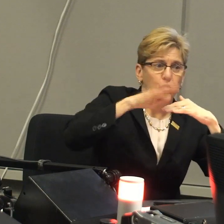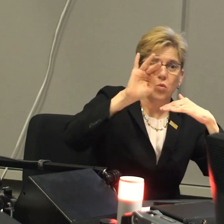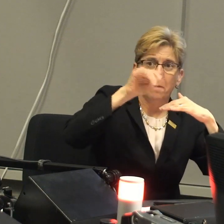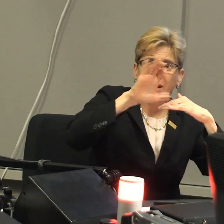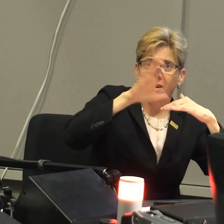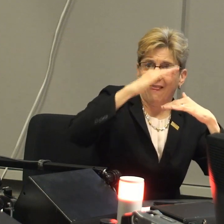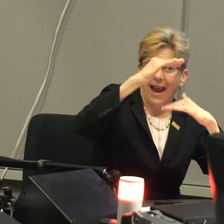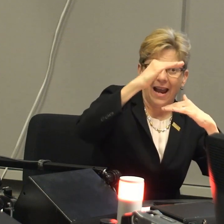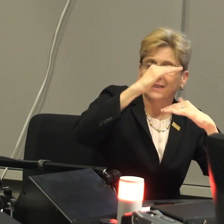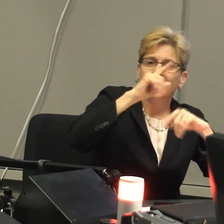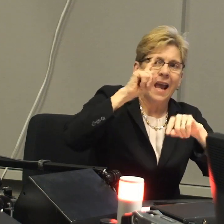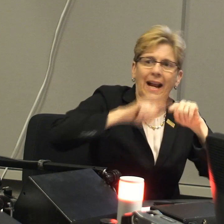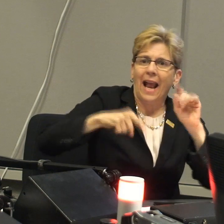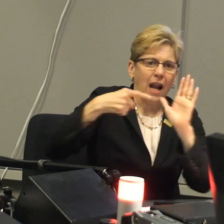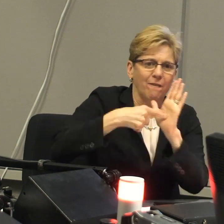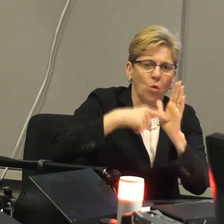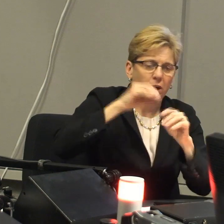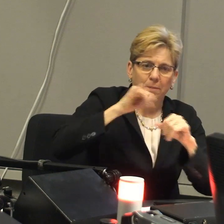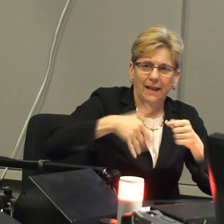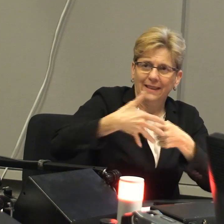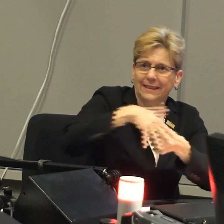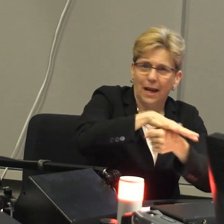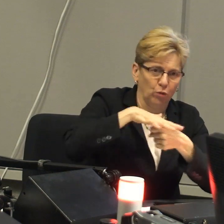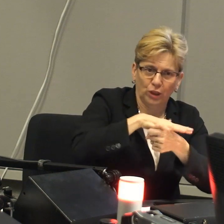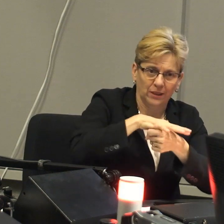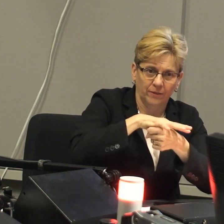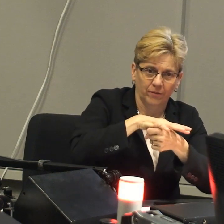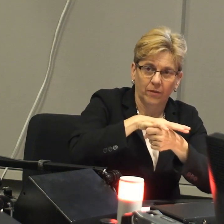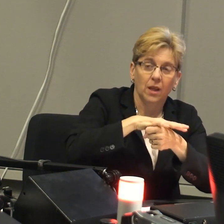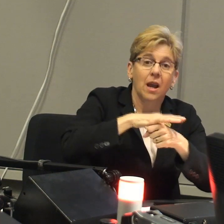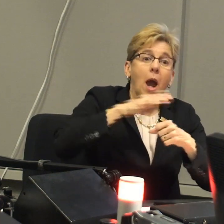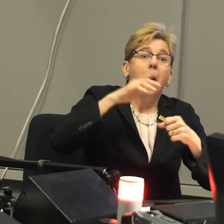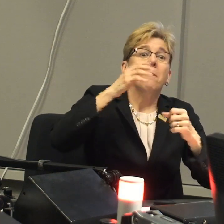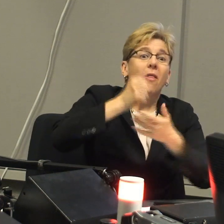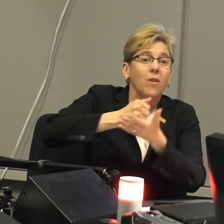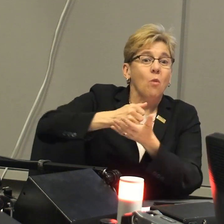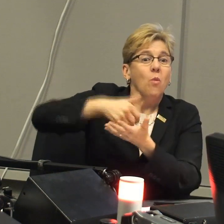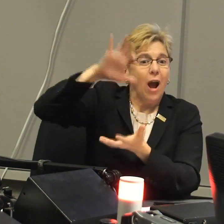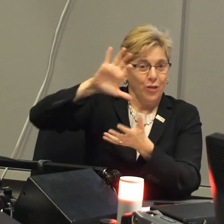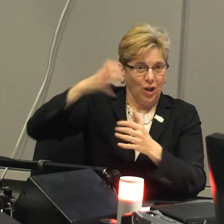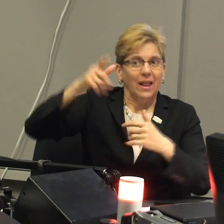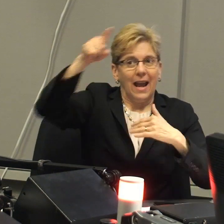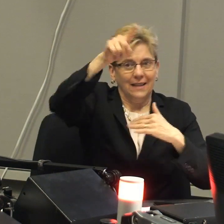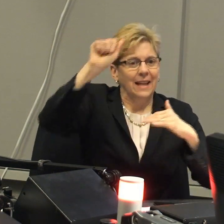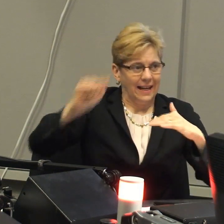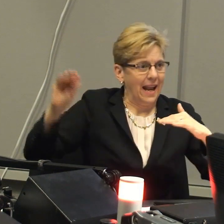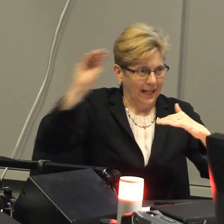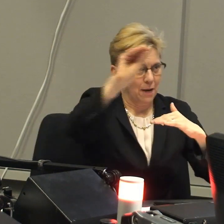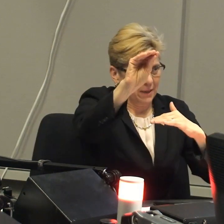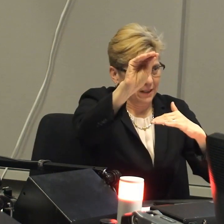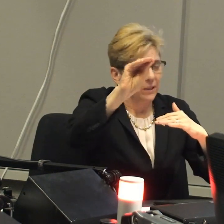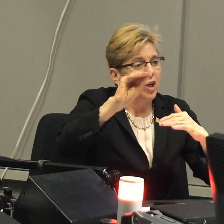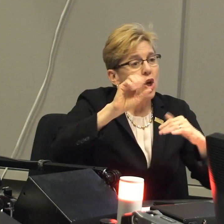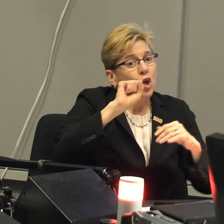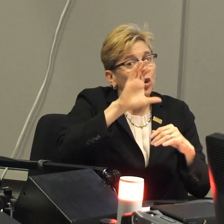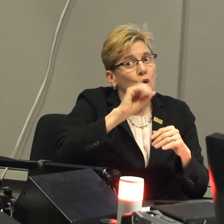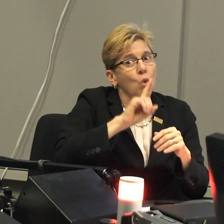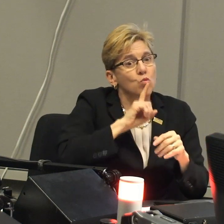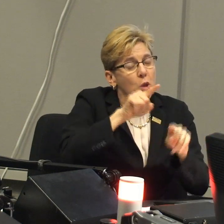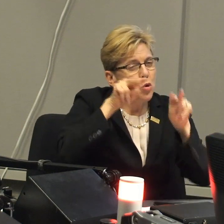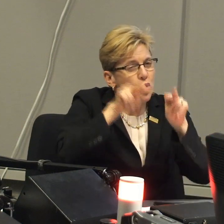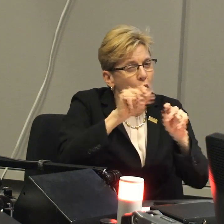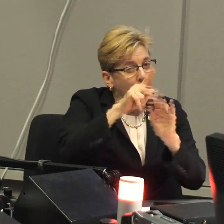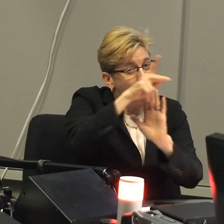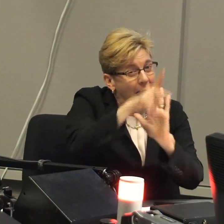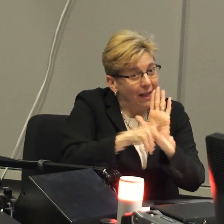working class individuals and above those who are in the middle class can't afford to be in the neighborhood. But, of course, the wealthier class can.